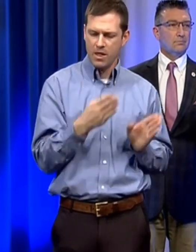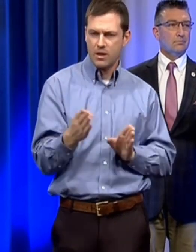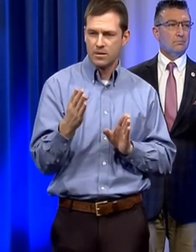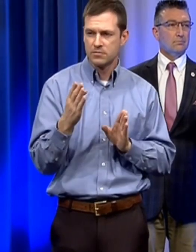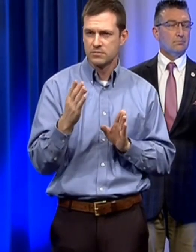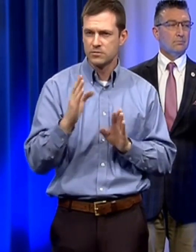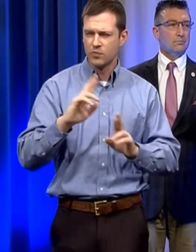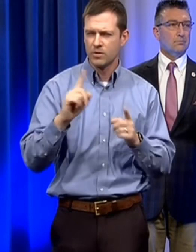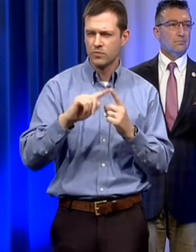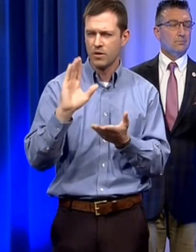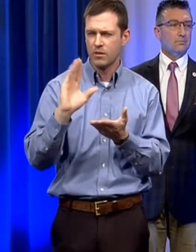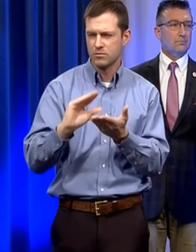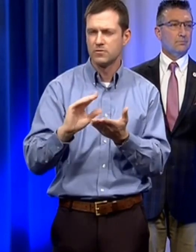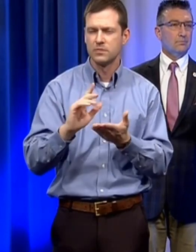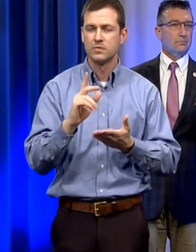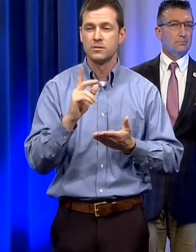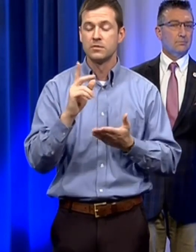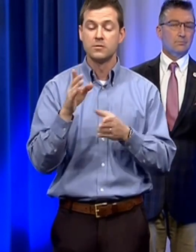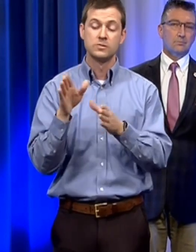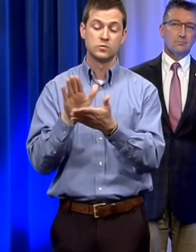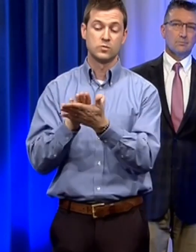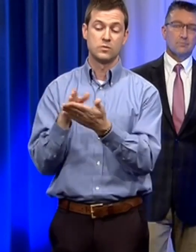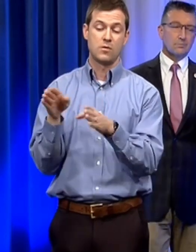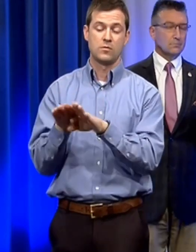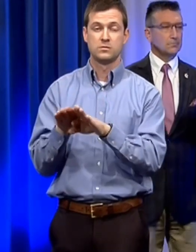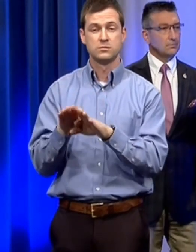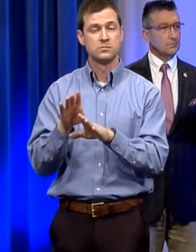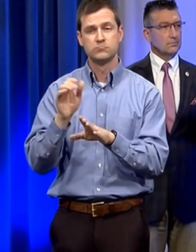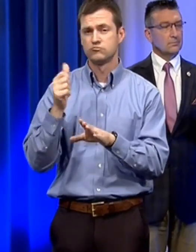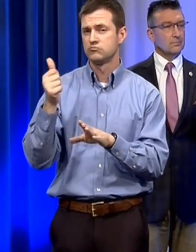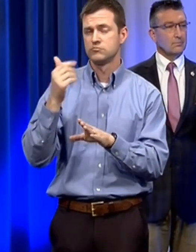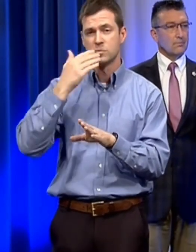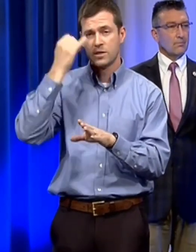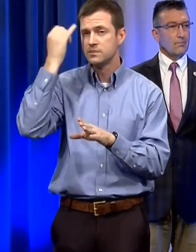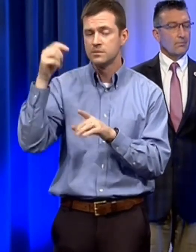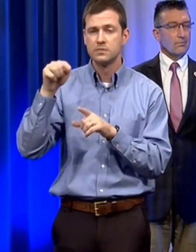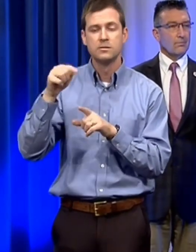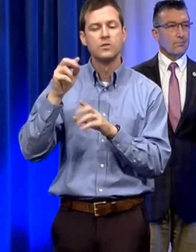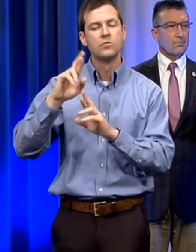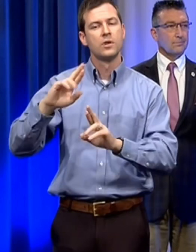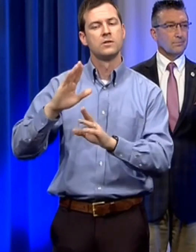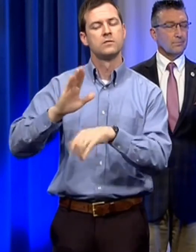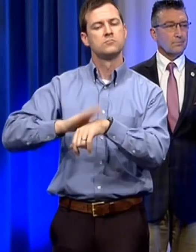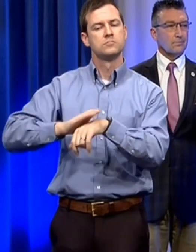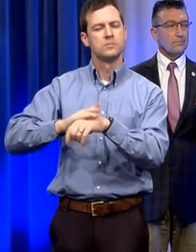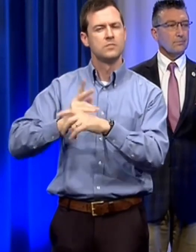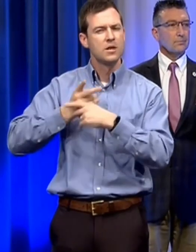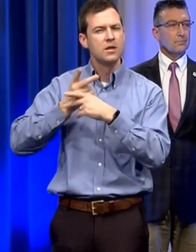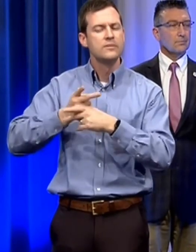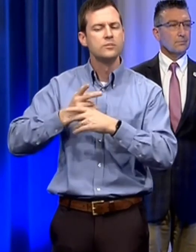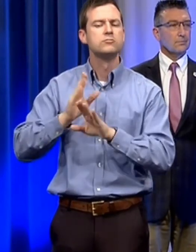mitigate the spread of this disease uh i think closing the schools is a terrific idea and out of an abundance of caution it's a great way